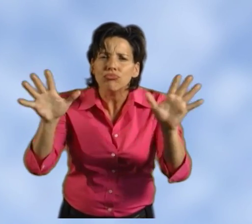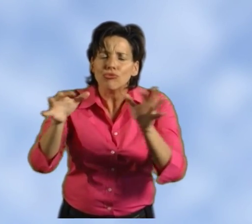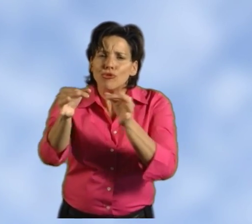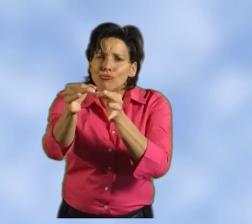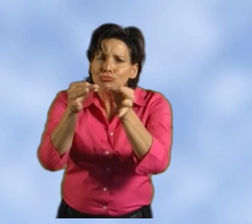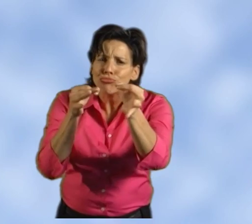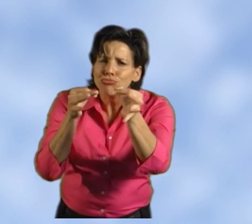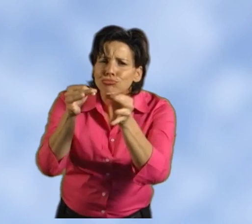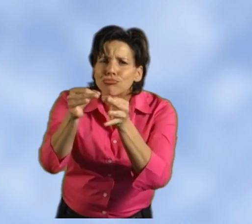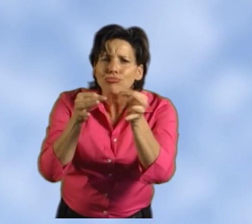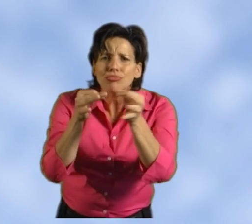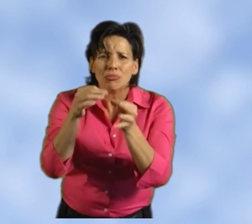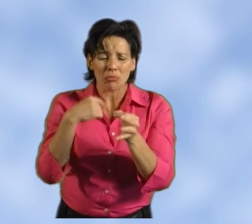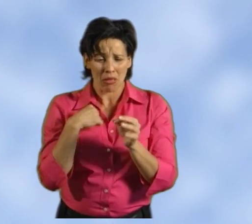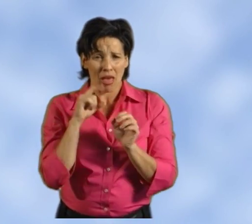and having her questions answered